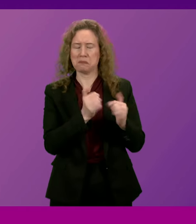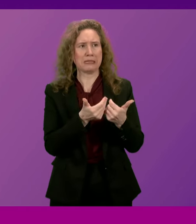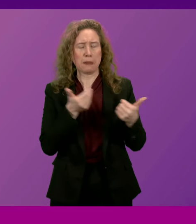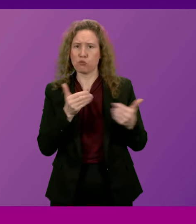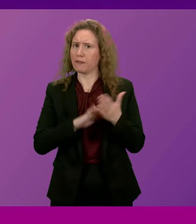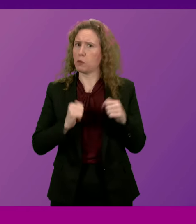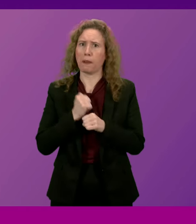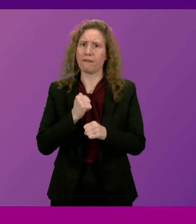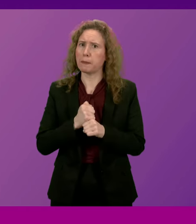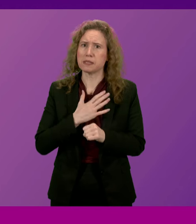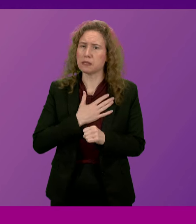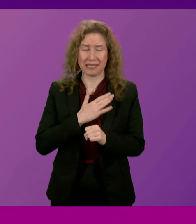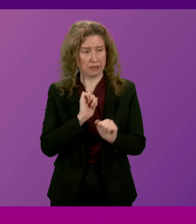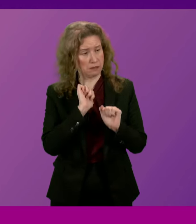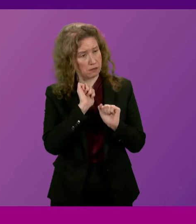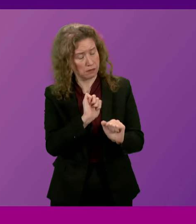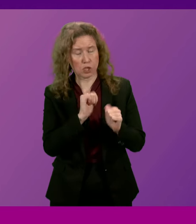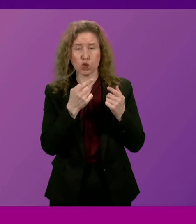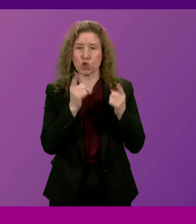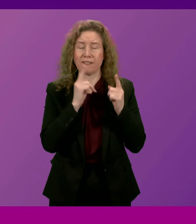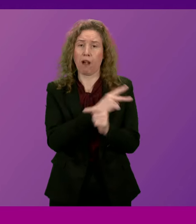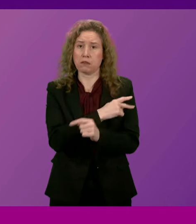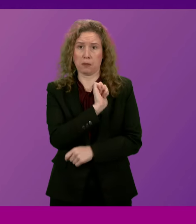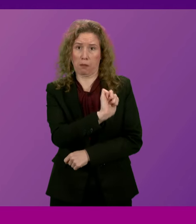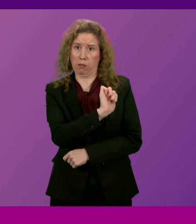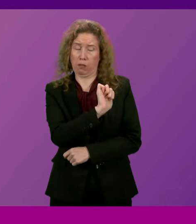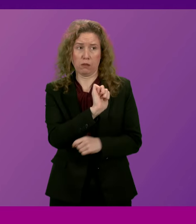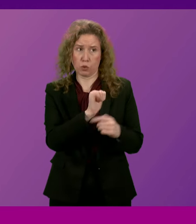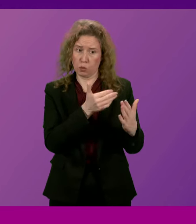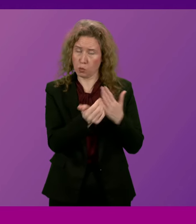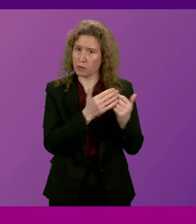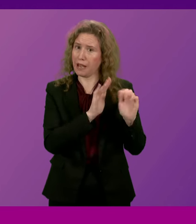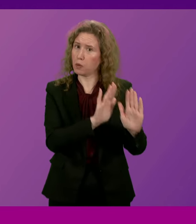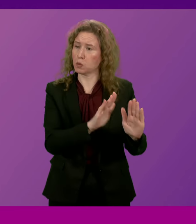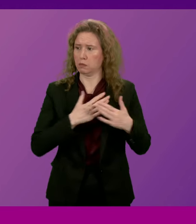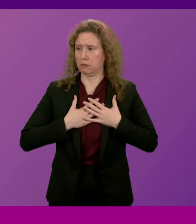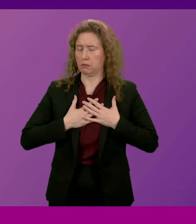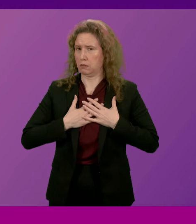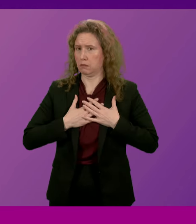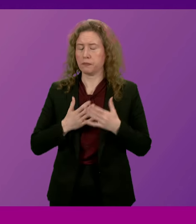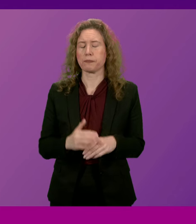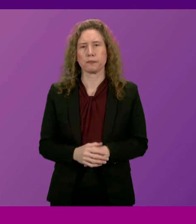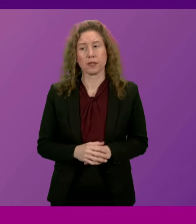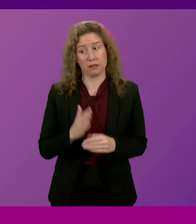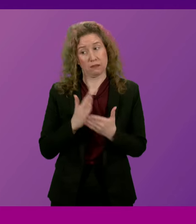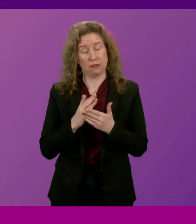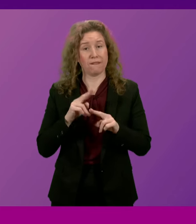Constable. It is a matter for the Chief Constable to address and certainly the First Minister should not be